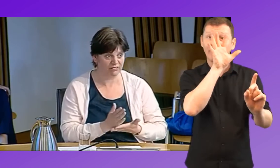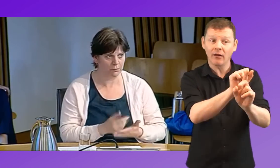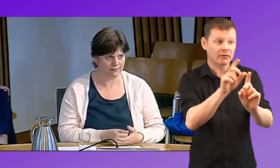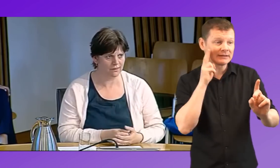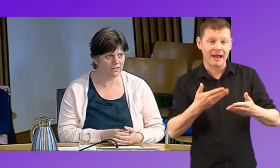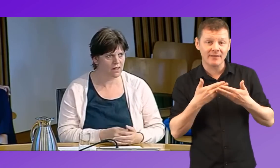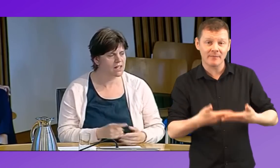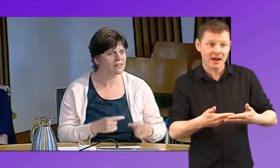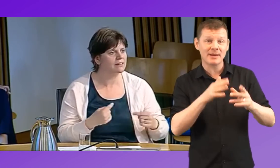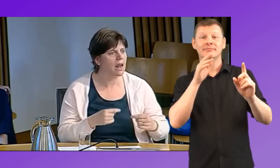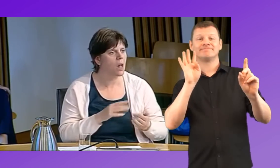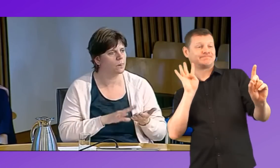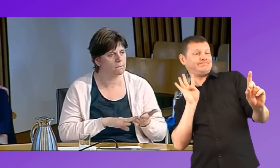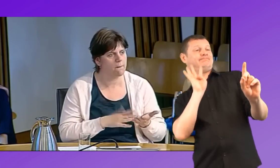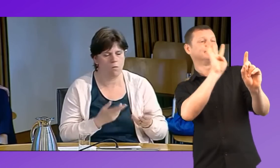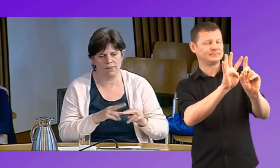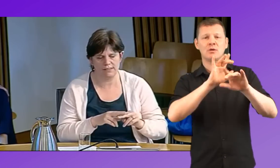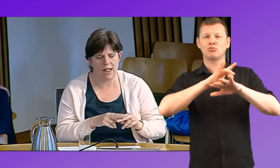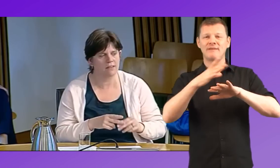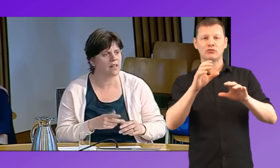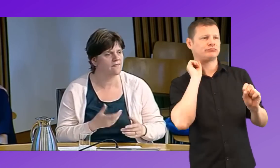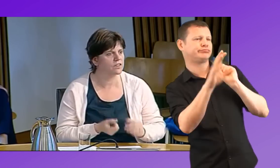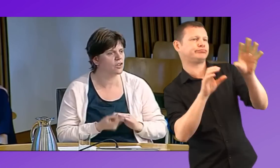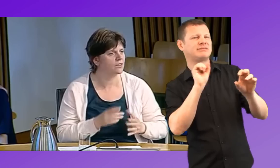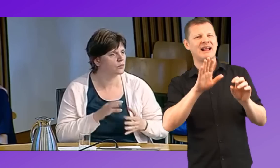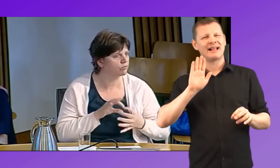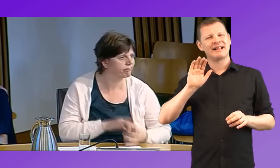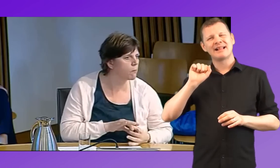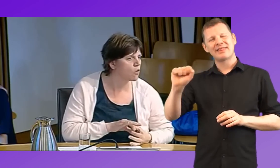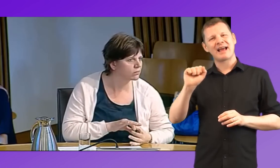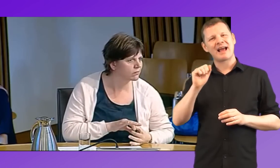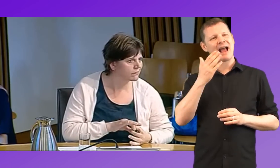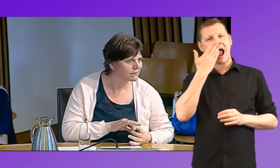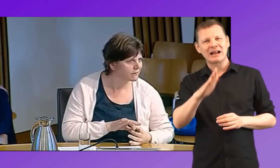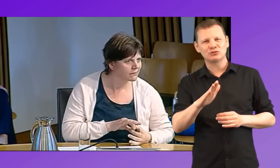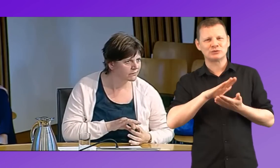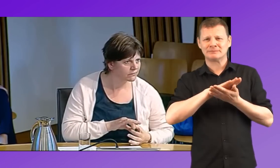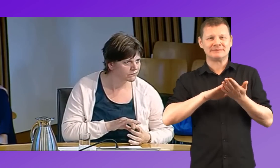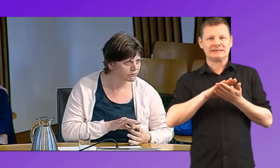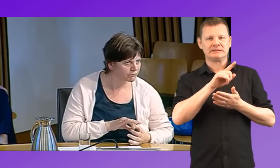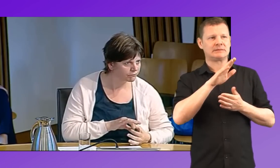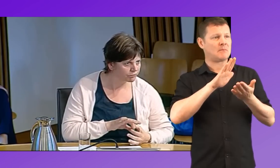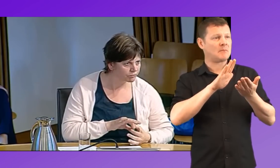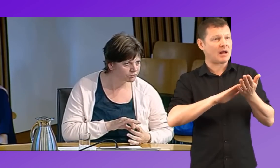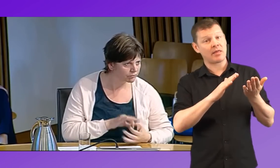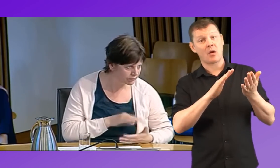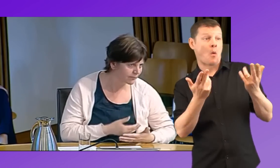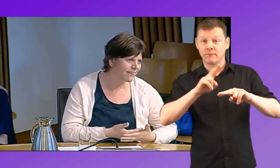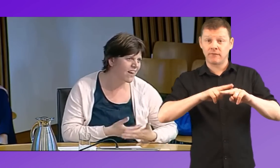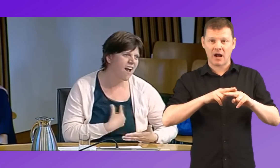diagnosis, it doesn't allow either the mother or the father to really effectively bond with their child